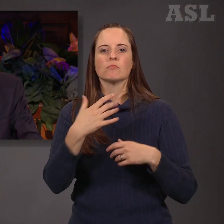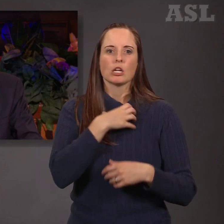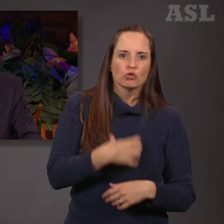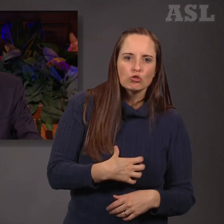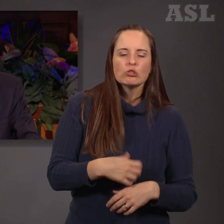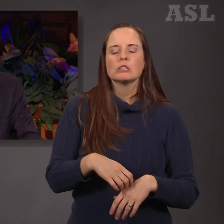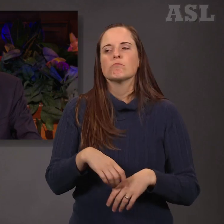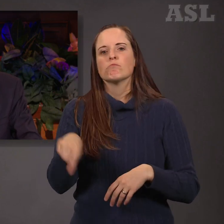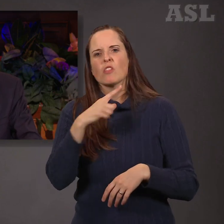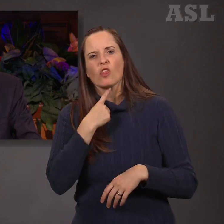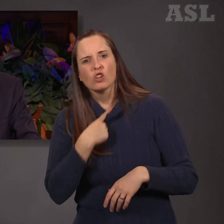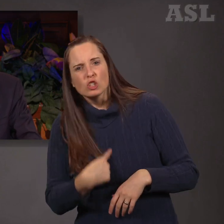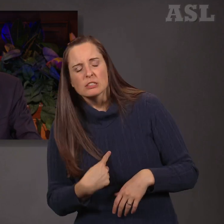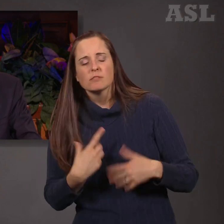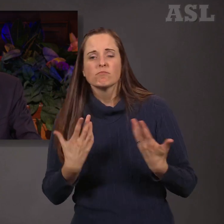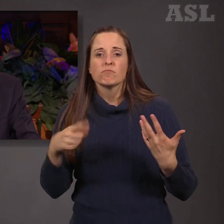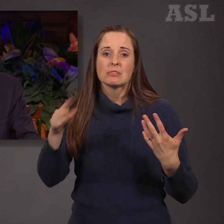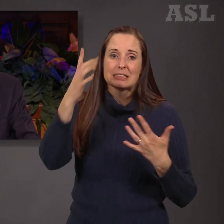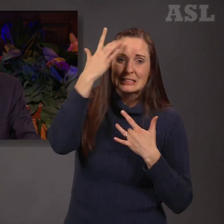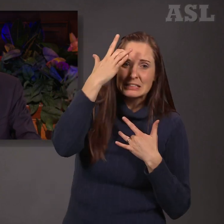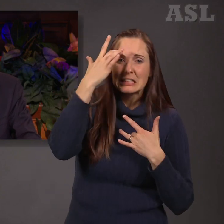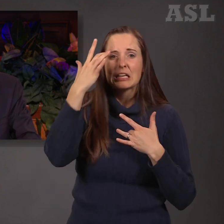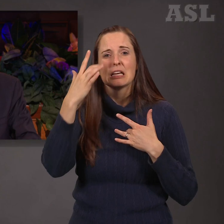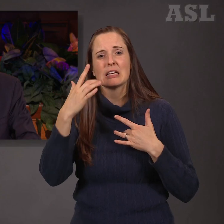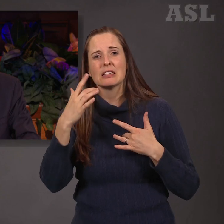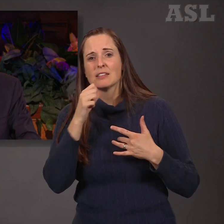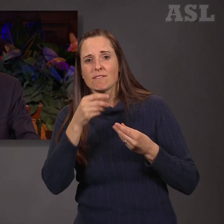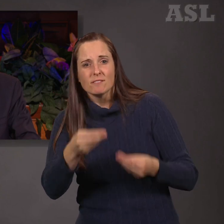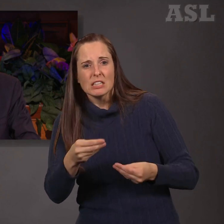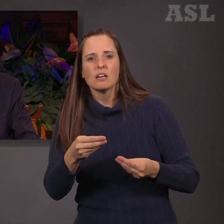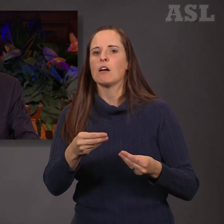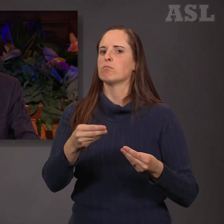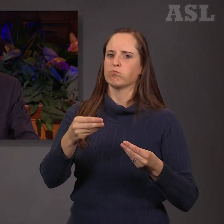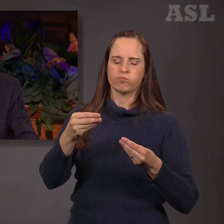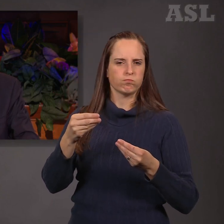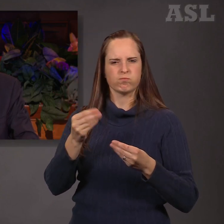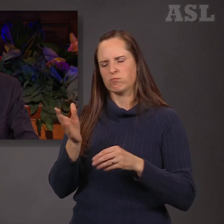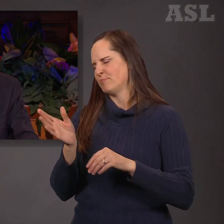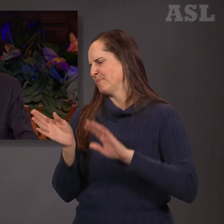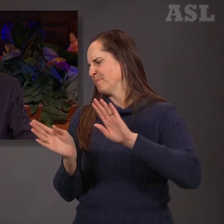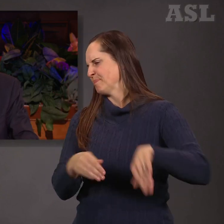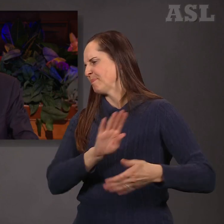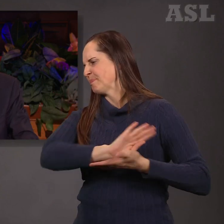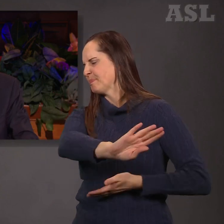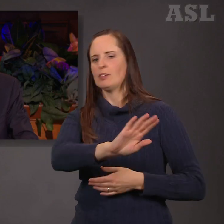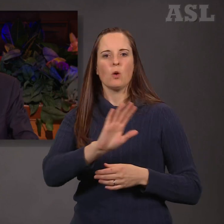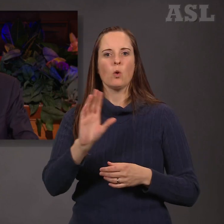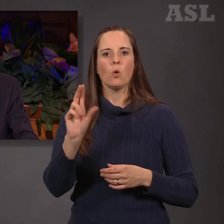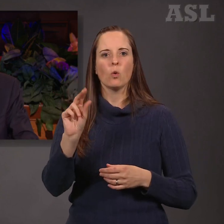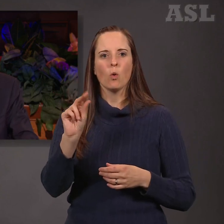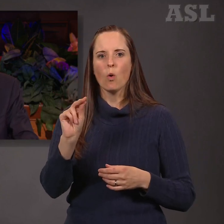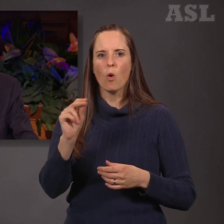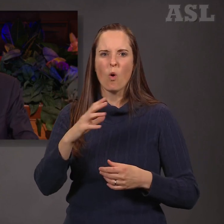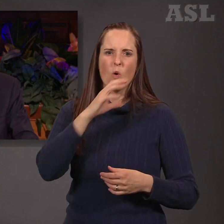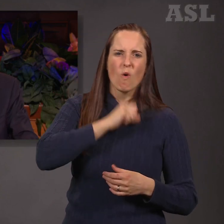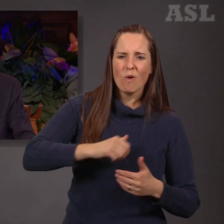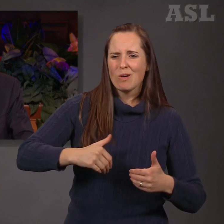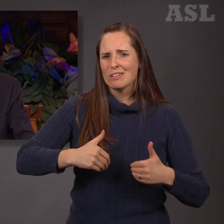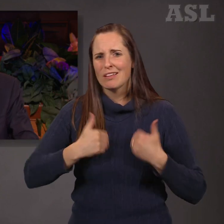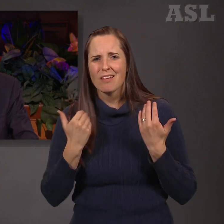and they were liberal to all, both old and young, both bond and free, both male and female, whether out